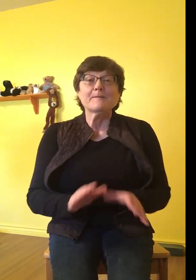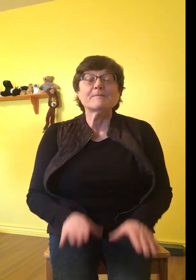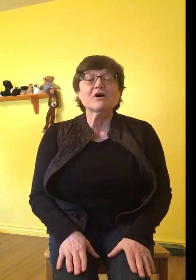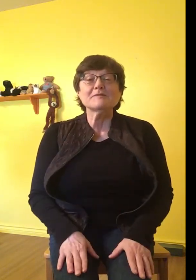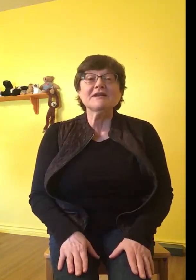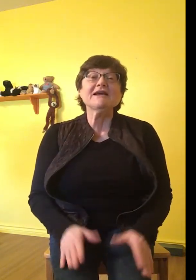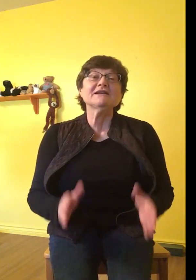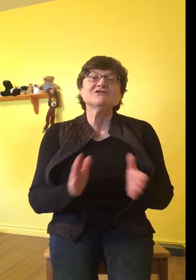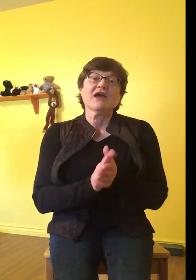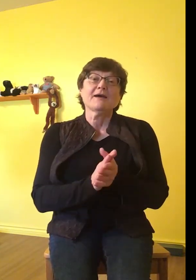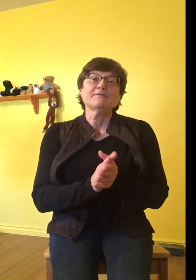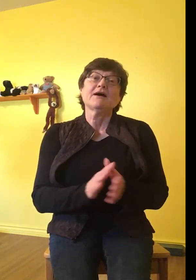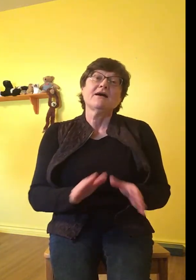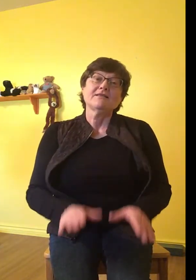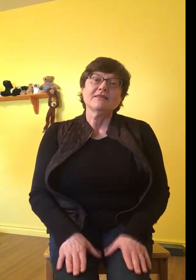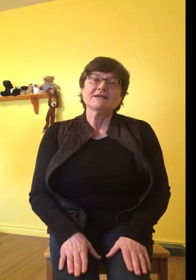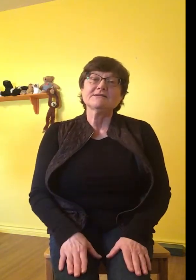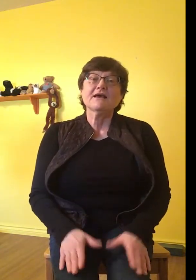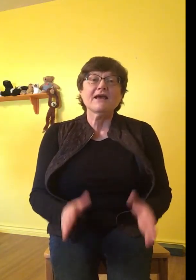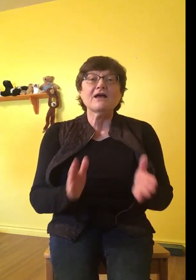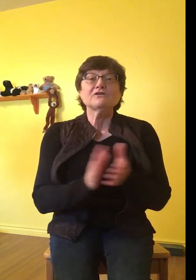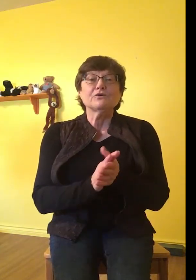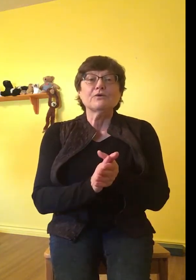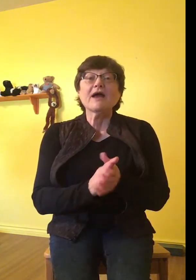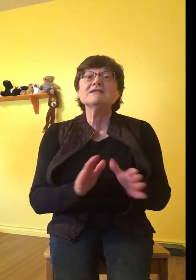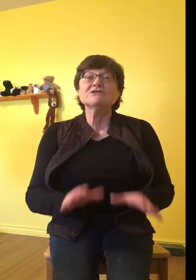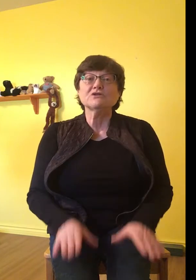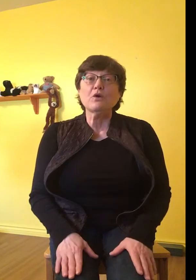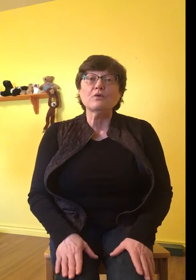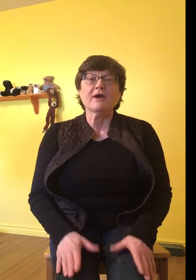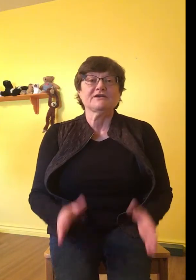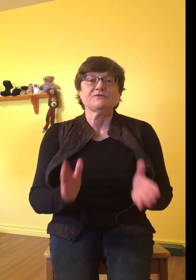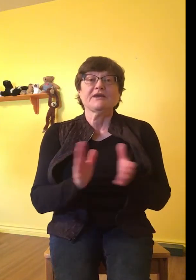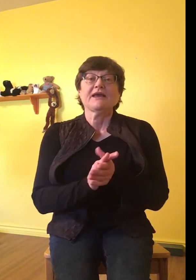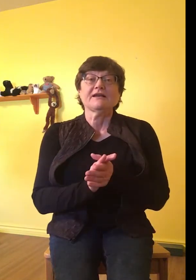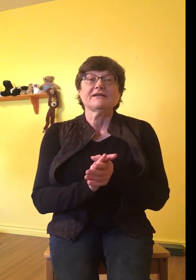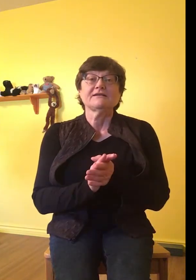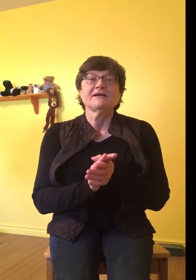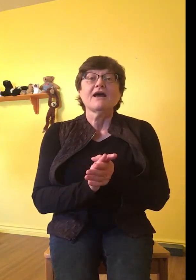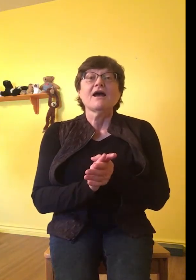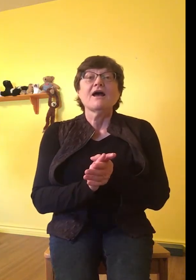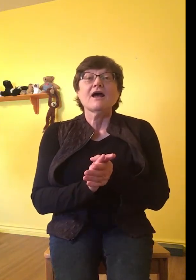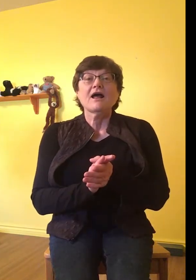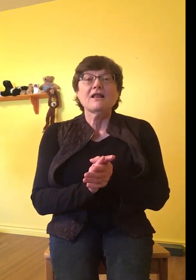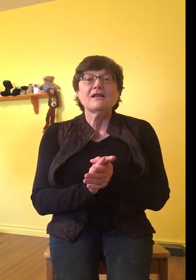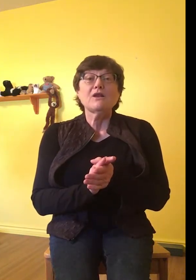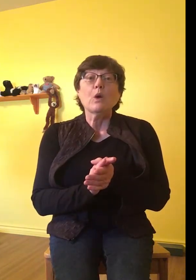marmalade and jam. Let's say hello as slow as we can. Hello.